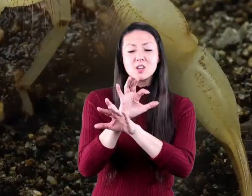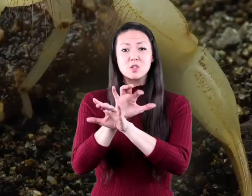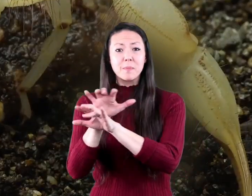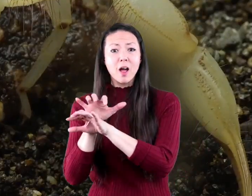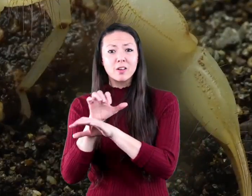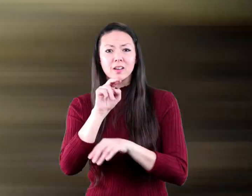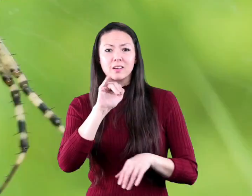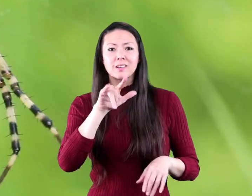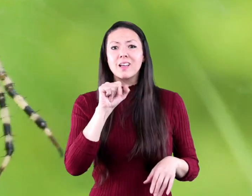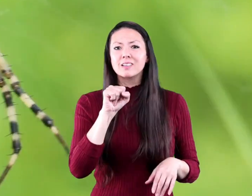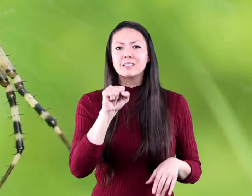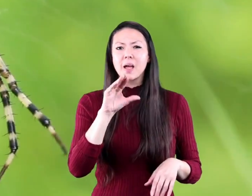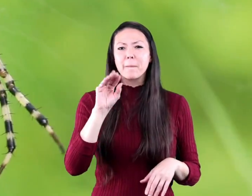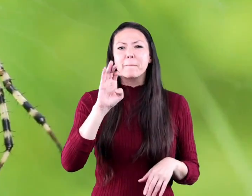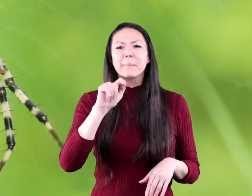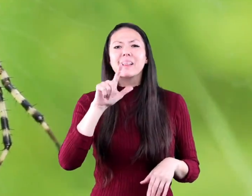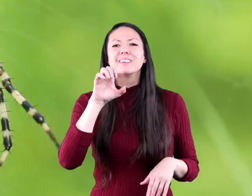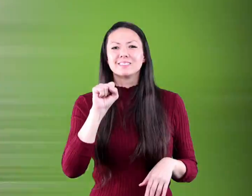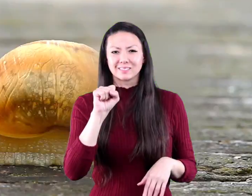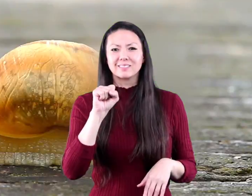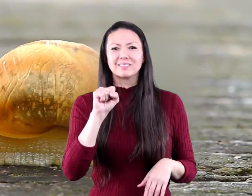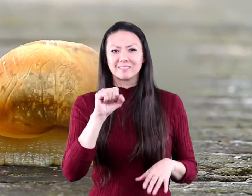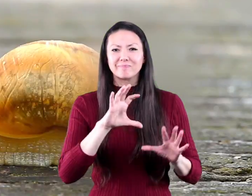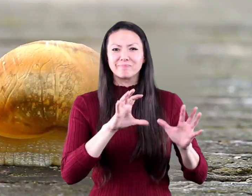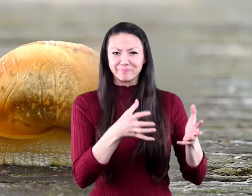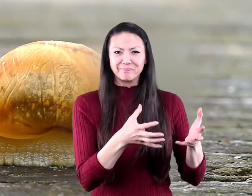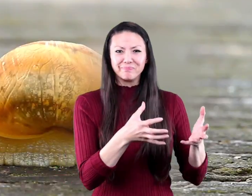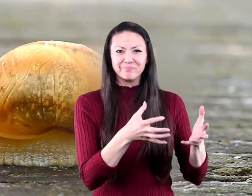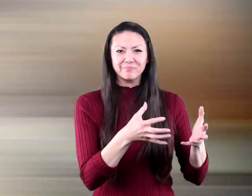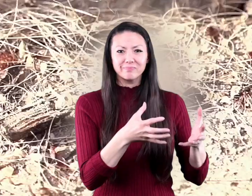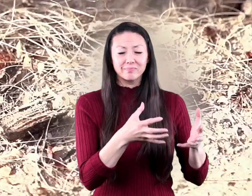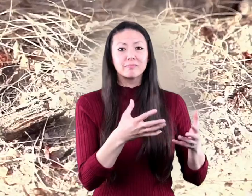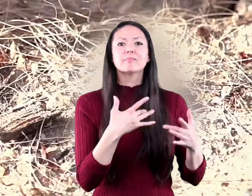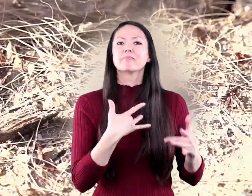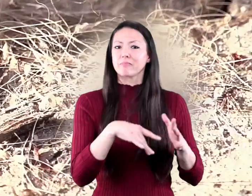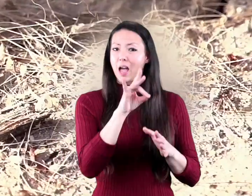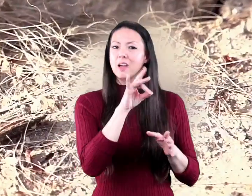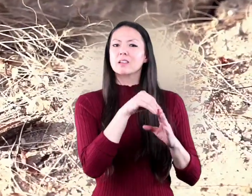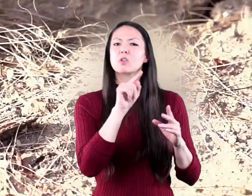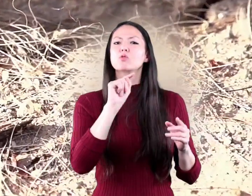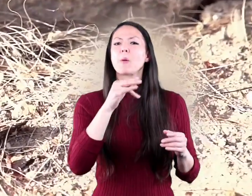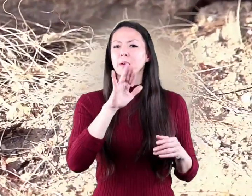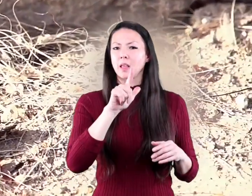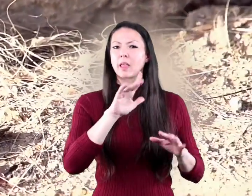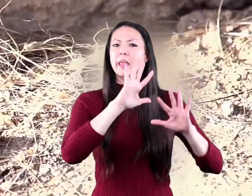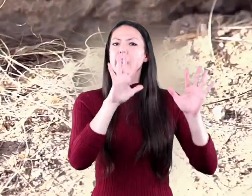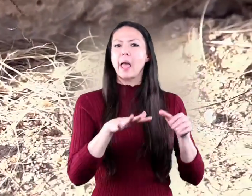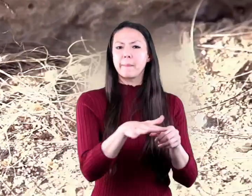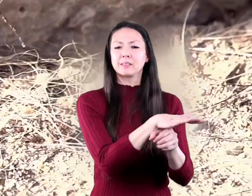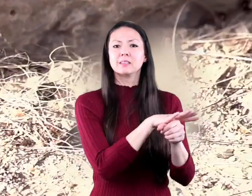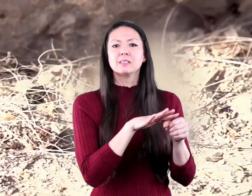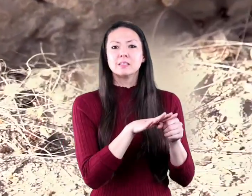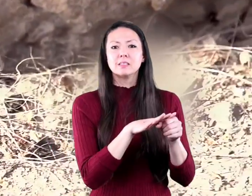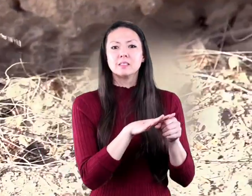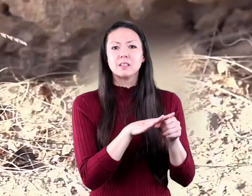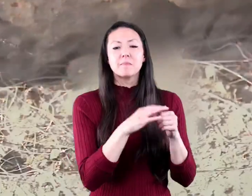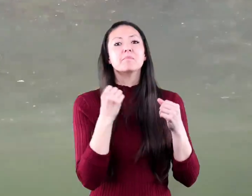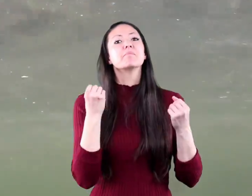spiders snails and beetles are found in tropical climates there are